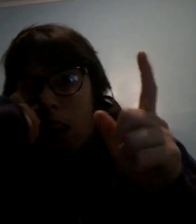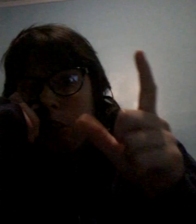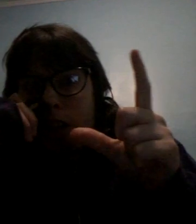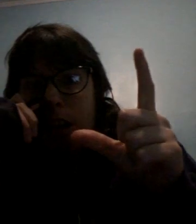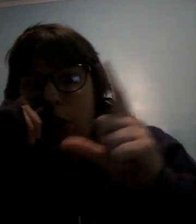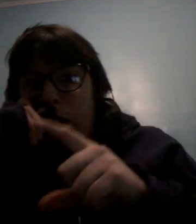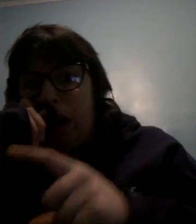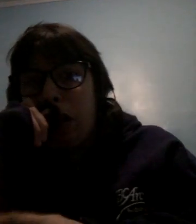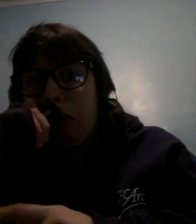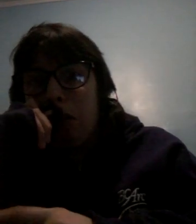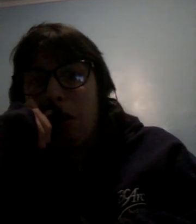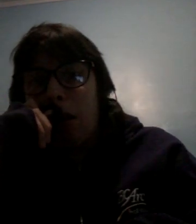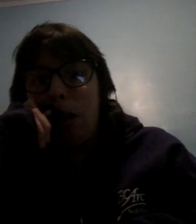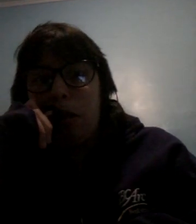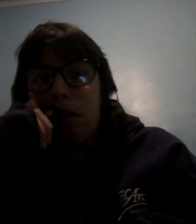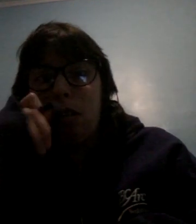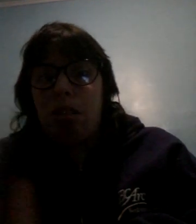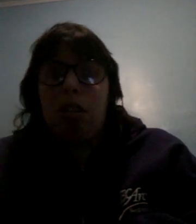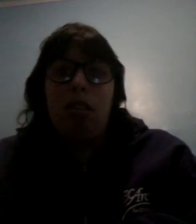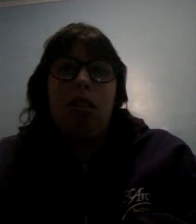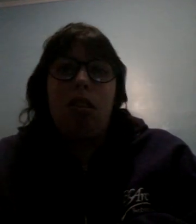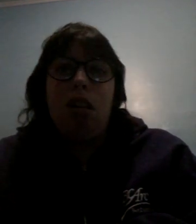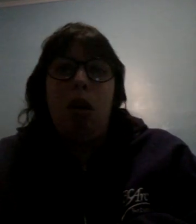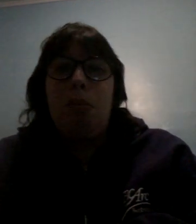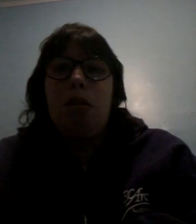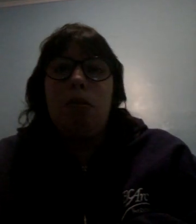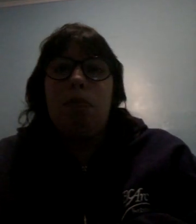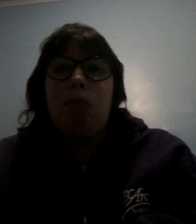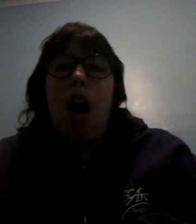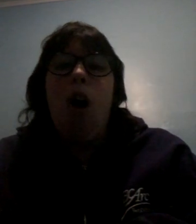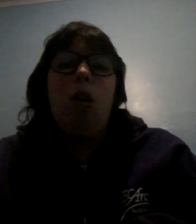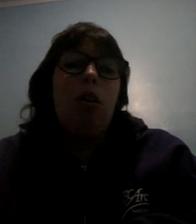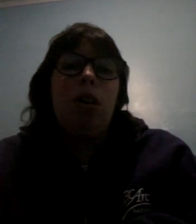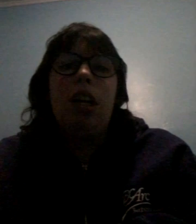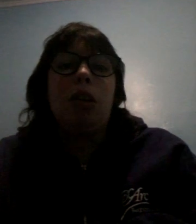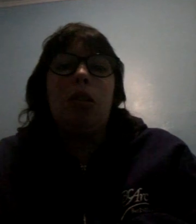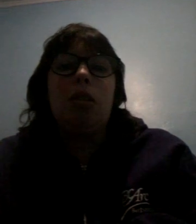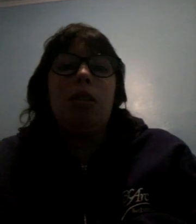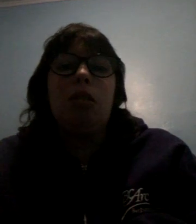doing a Q&A but that don't help at all it don't